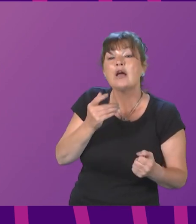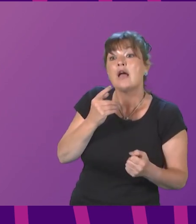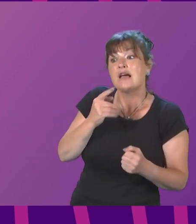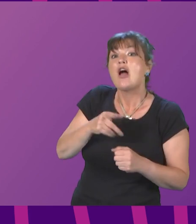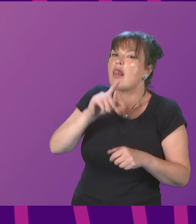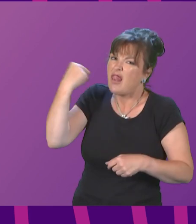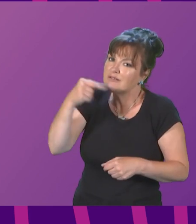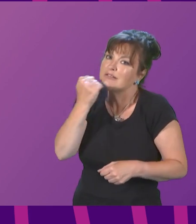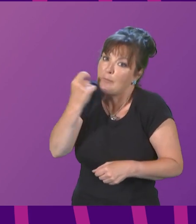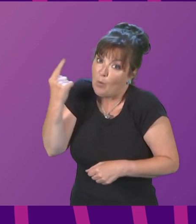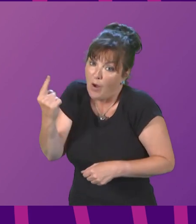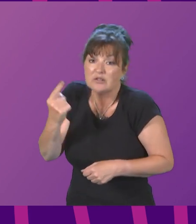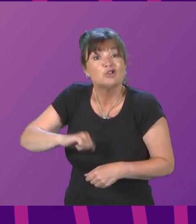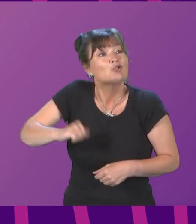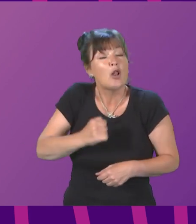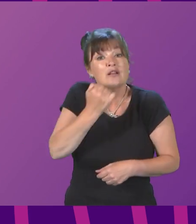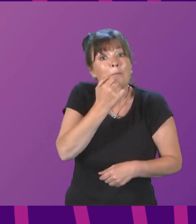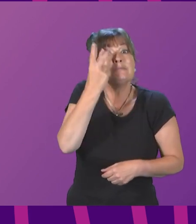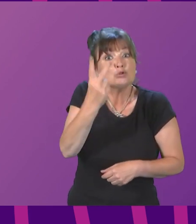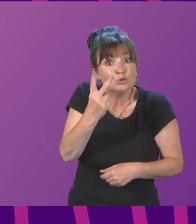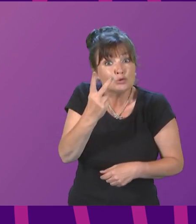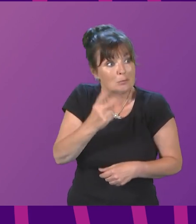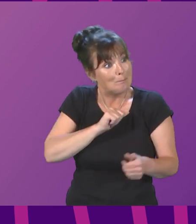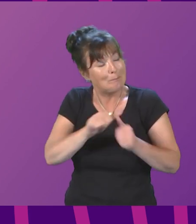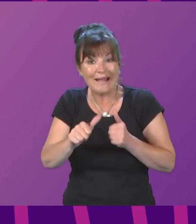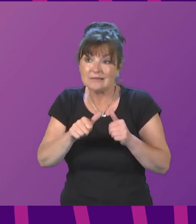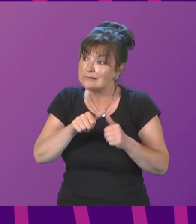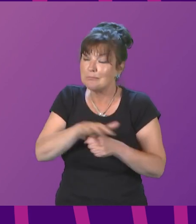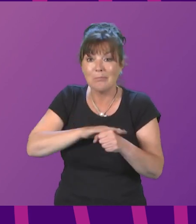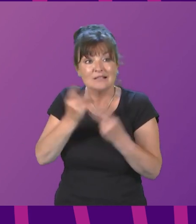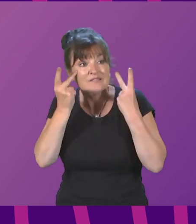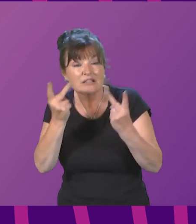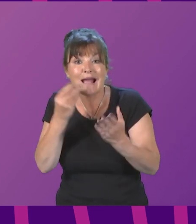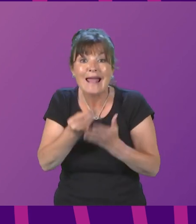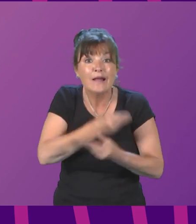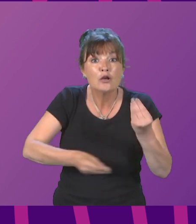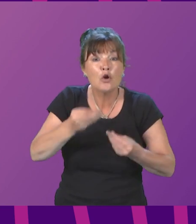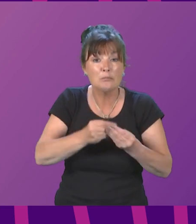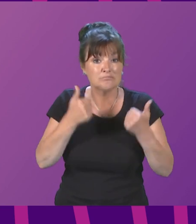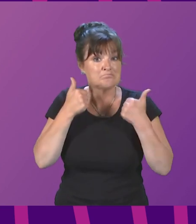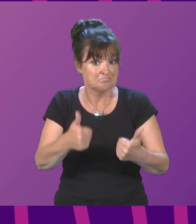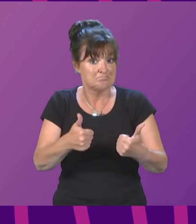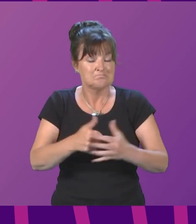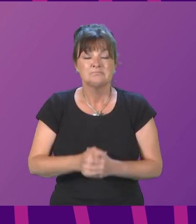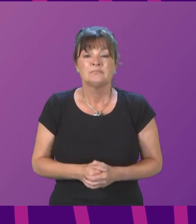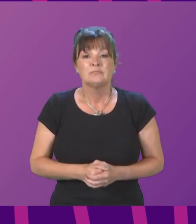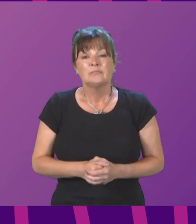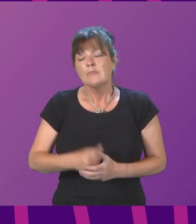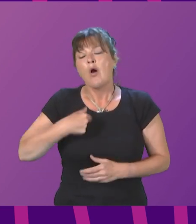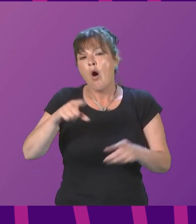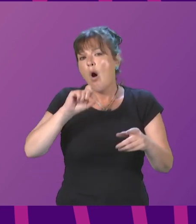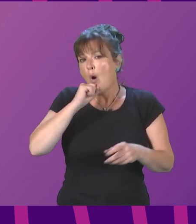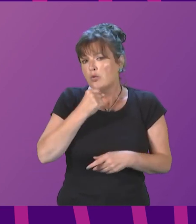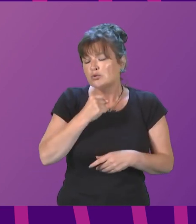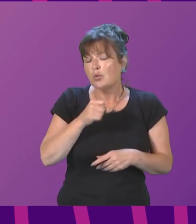investment projects has also been strengthened. We will also introduce a local visitor levy bill to give local authorities additional